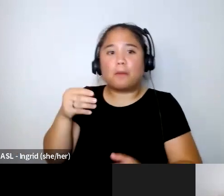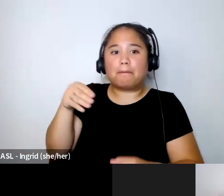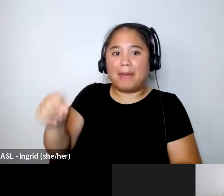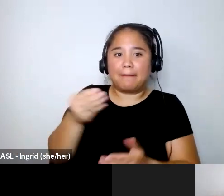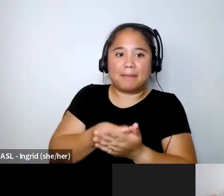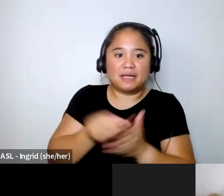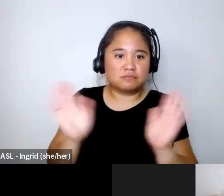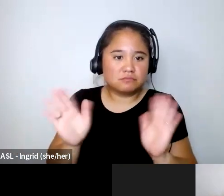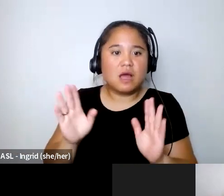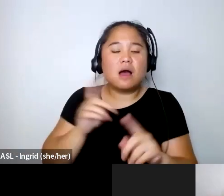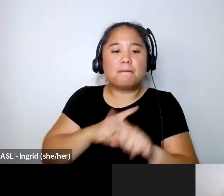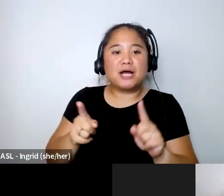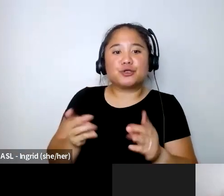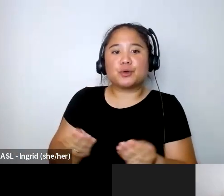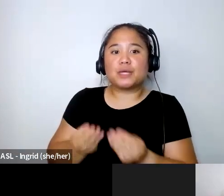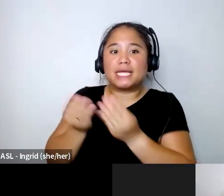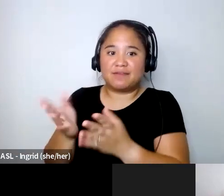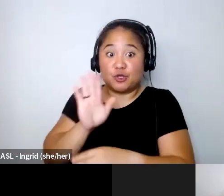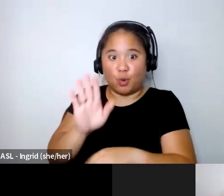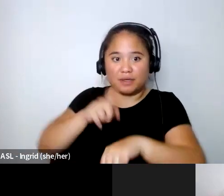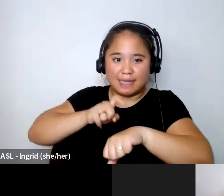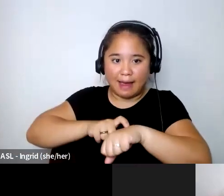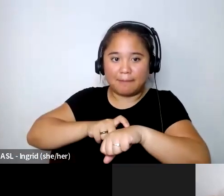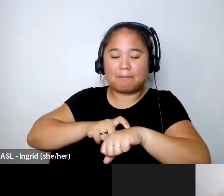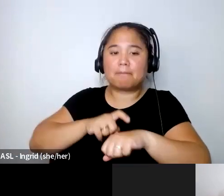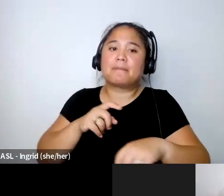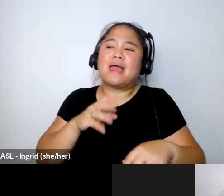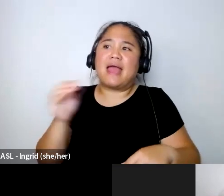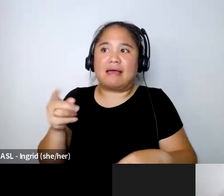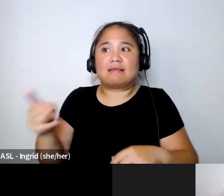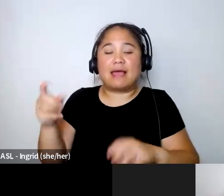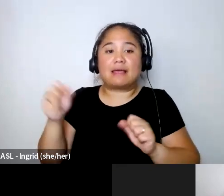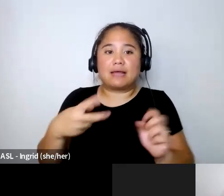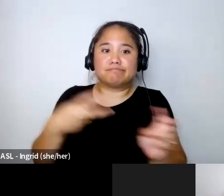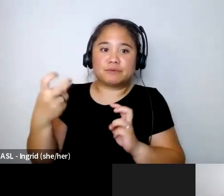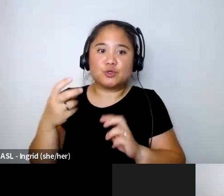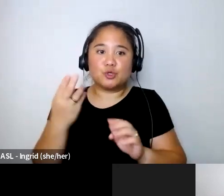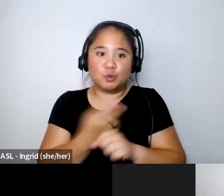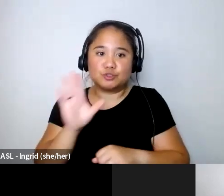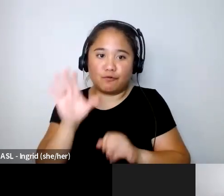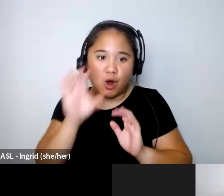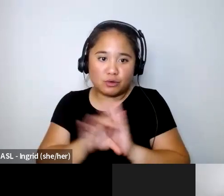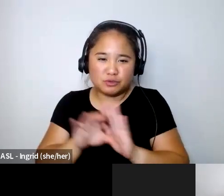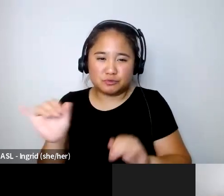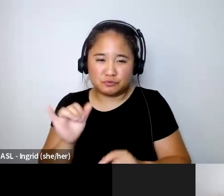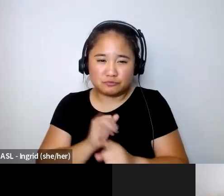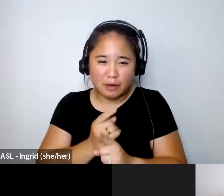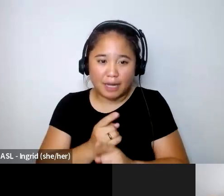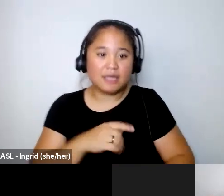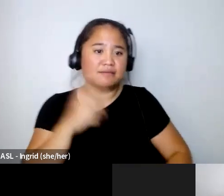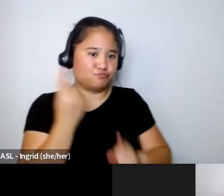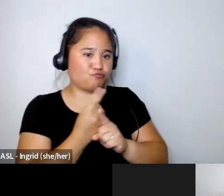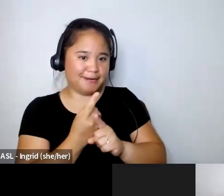giving him you know your him or her your time and i think they can use your photos as well correct yeah absolutely yeah that's correct